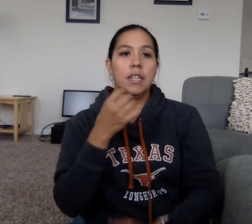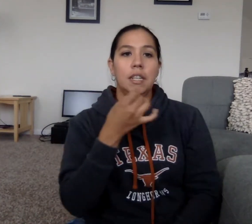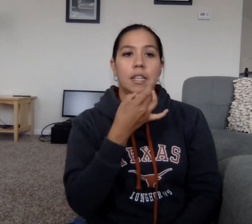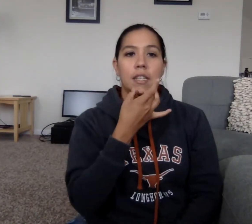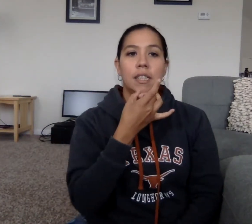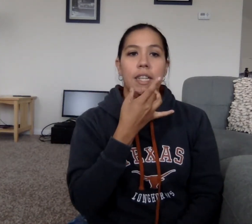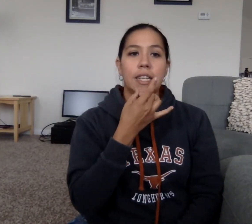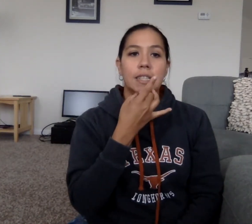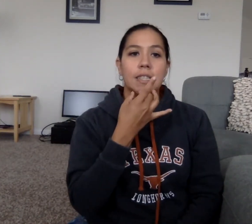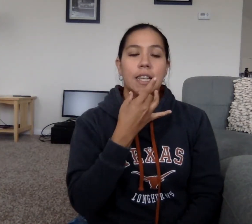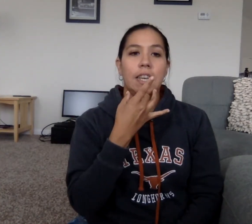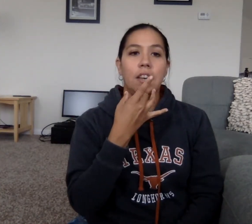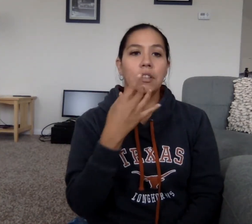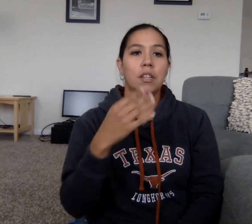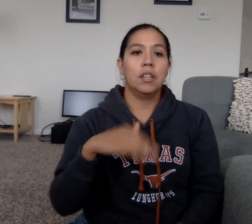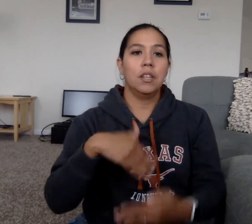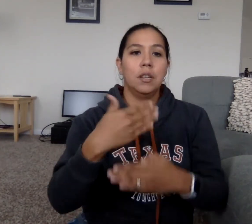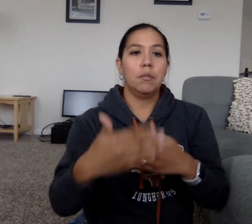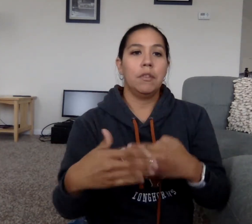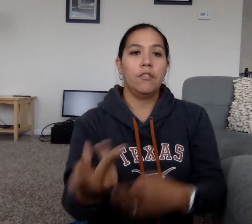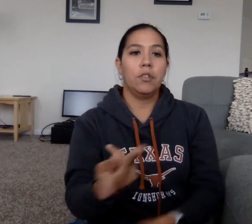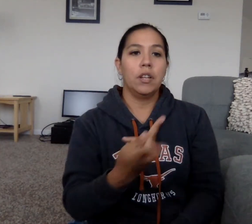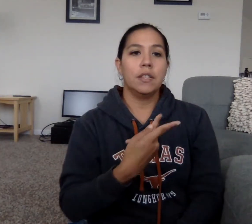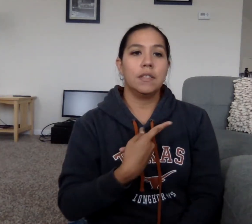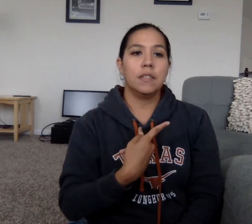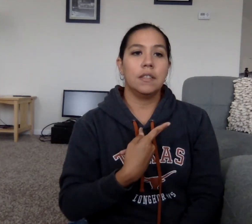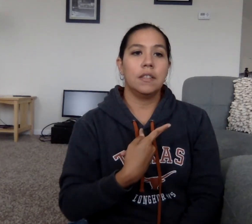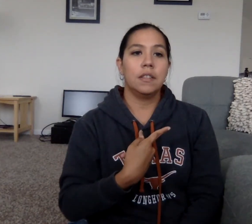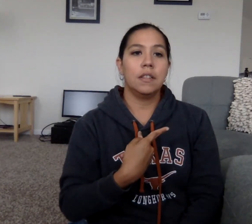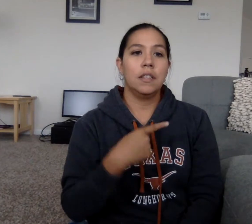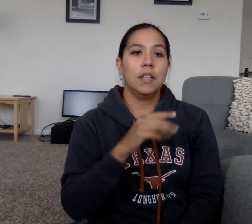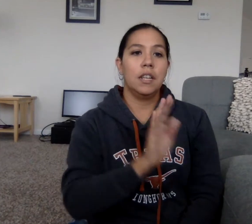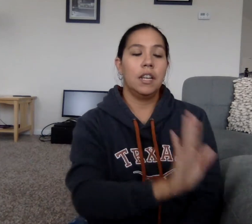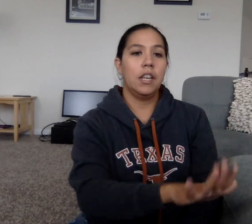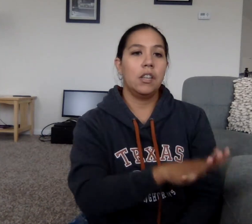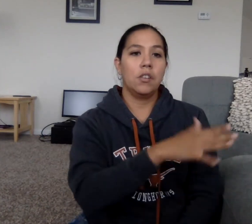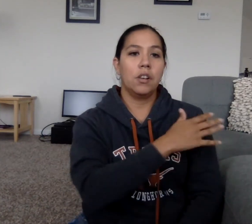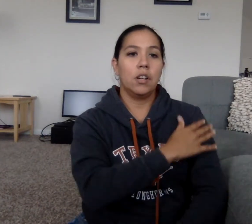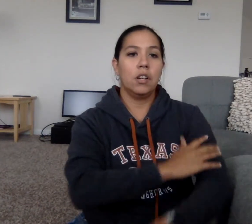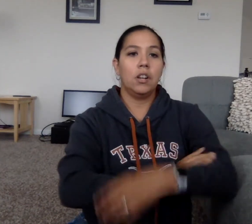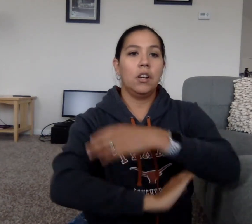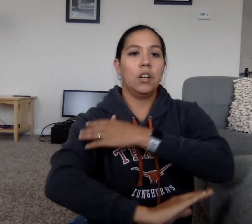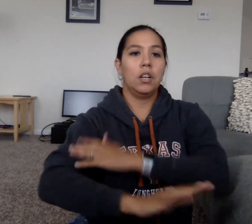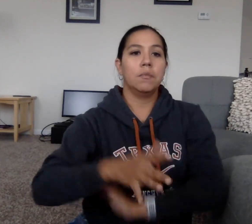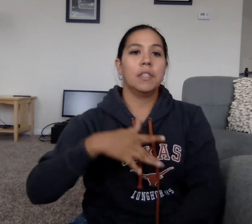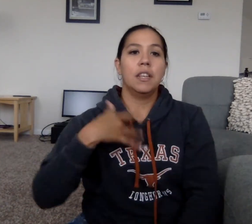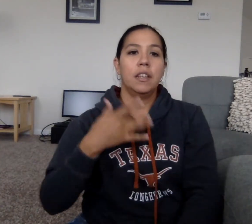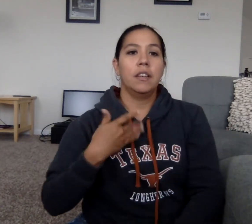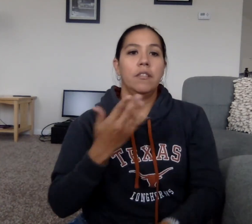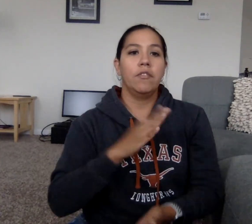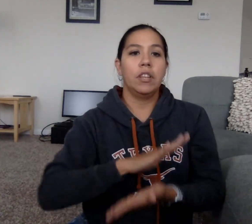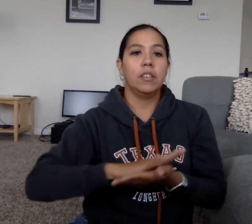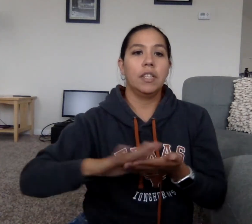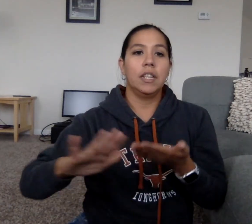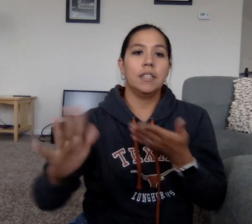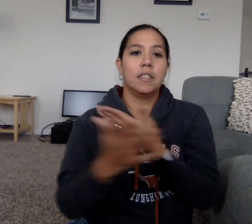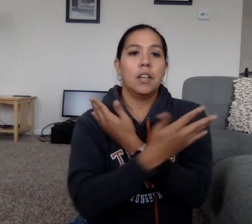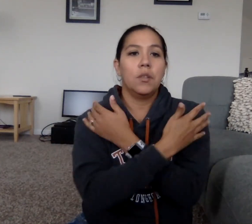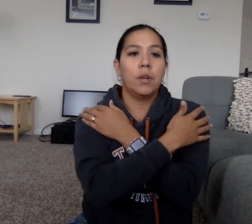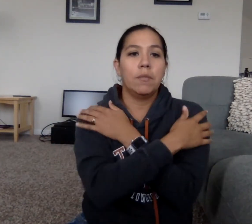lights lay out before us and your arms felt nice I just wrapped